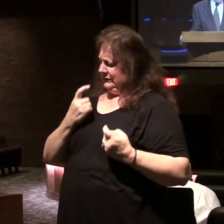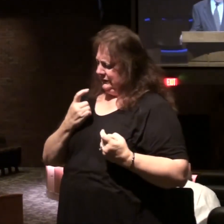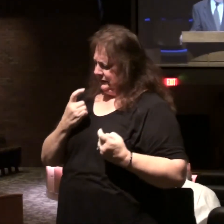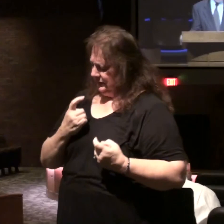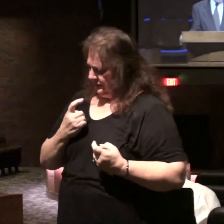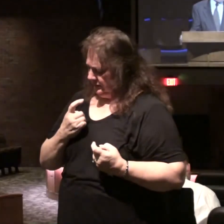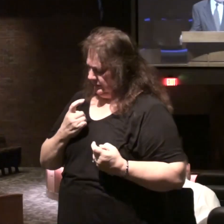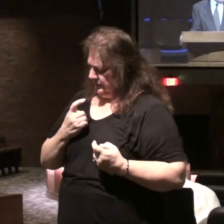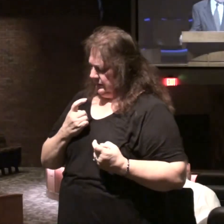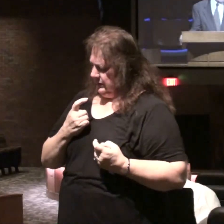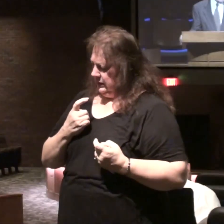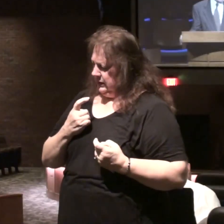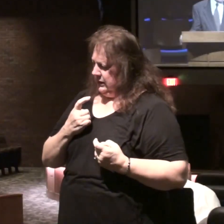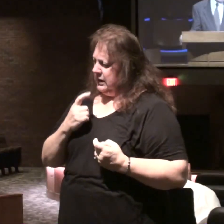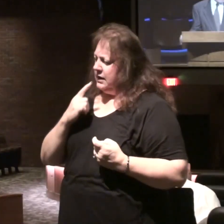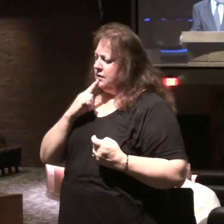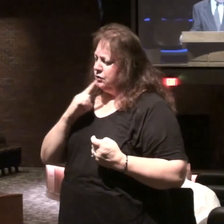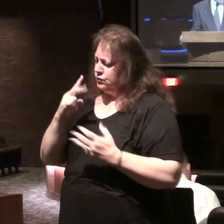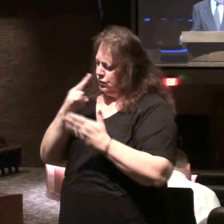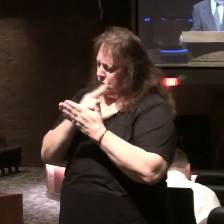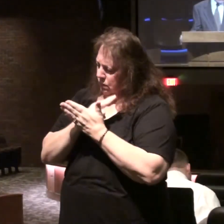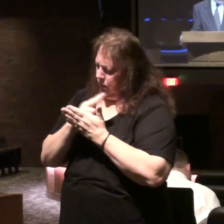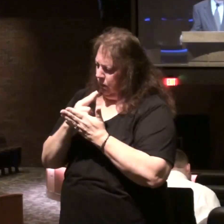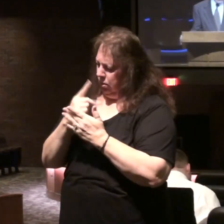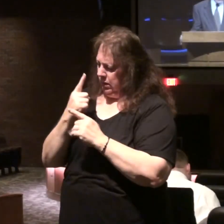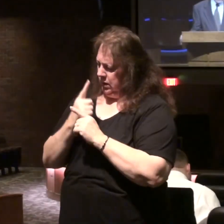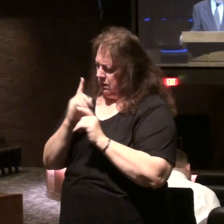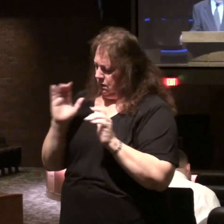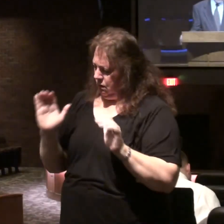so that in holiness and righteousness